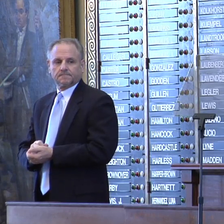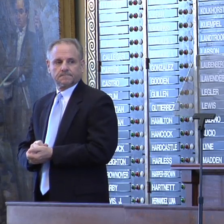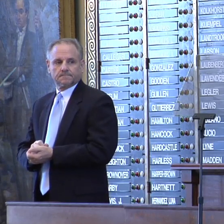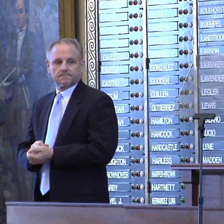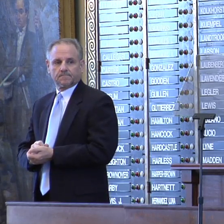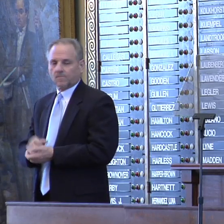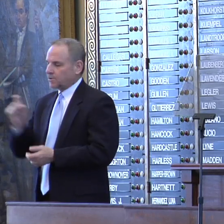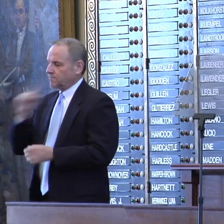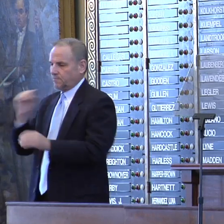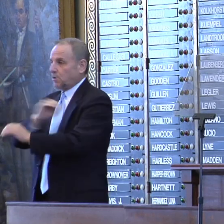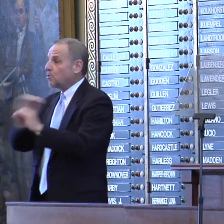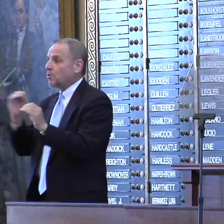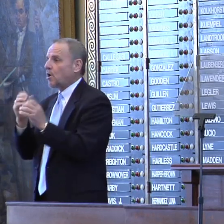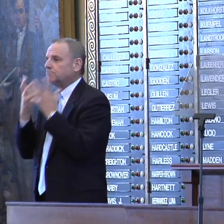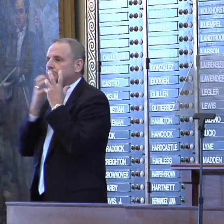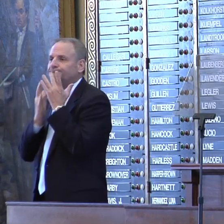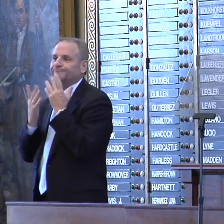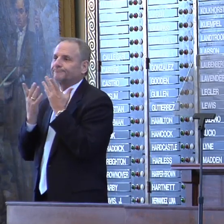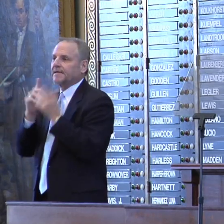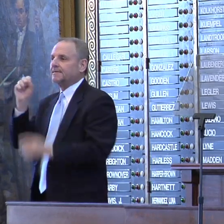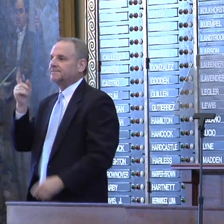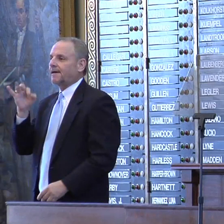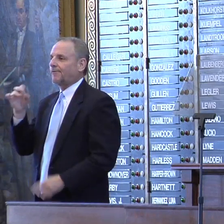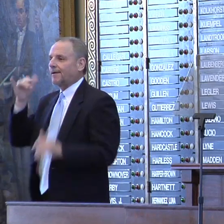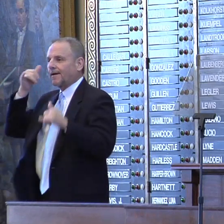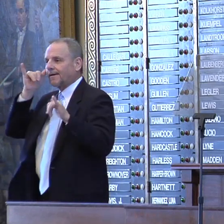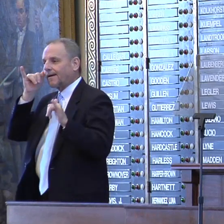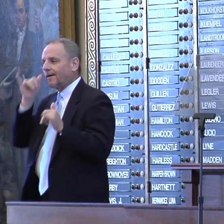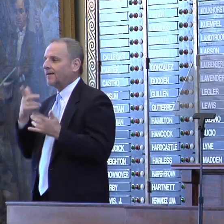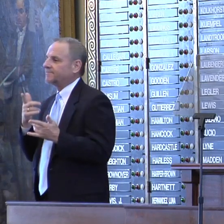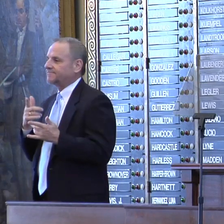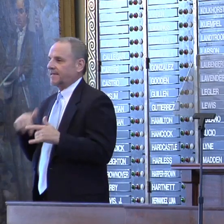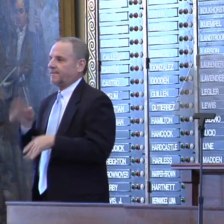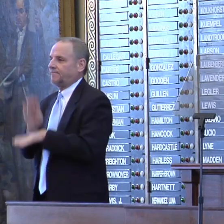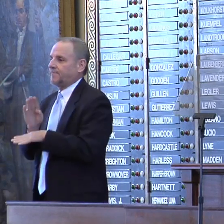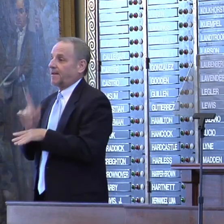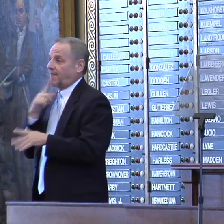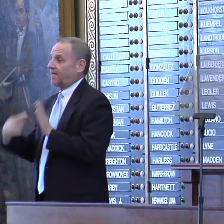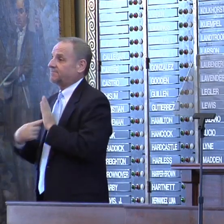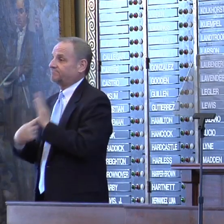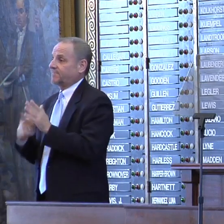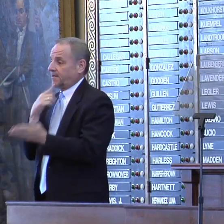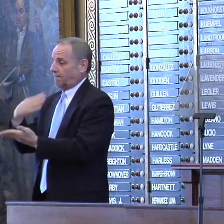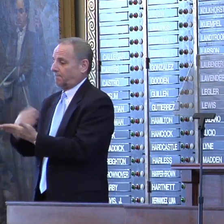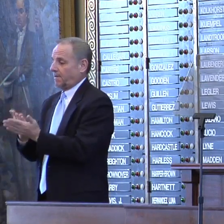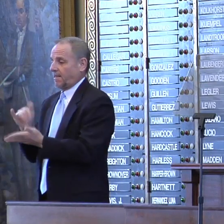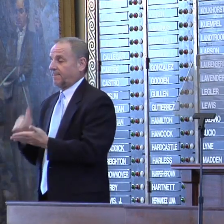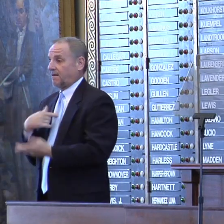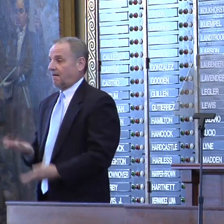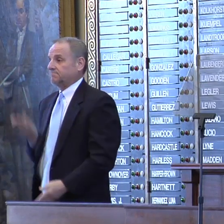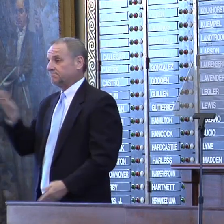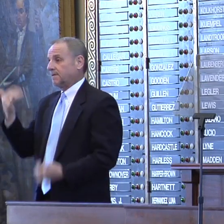There should be no sacred cows in this business. And that reality is reflected in the budget that I